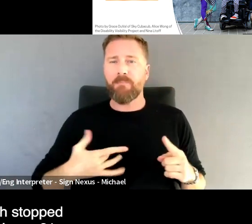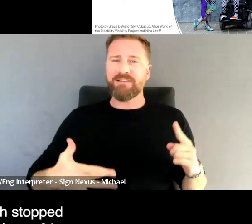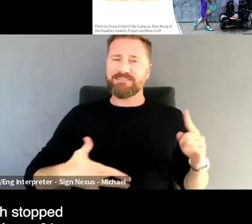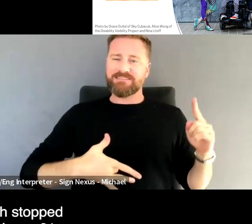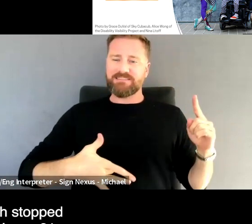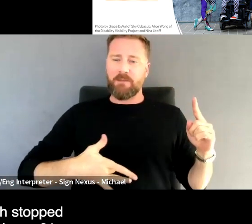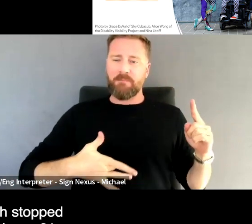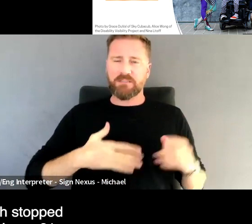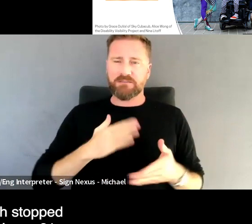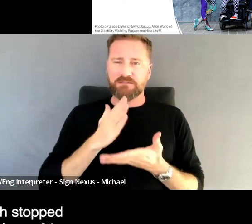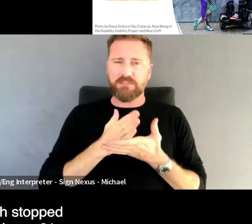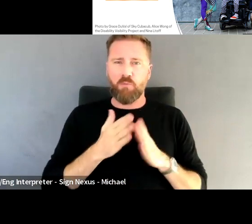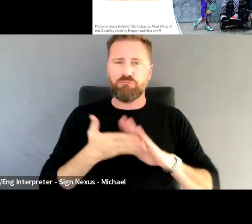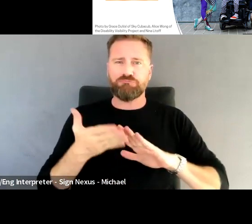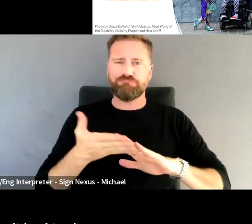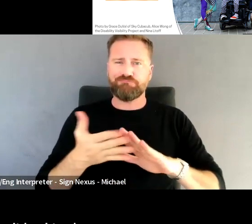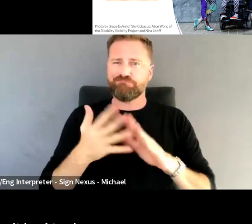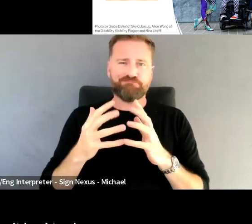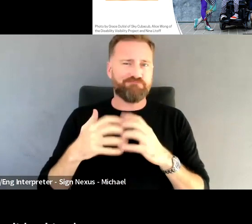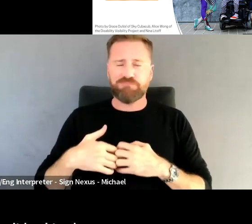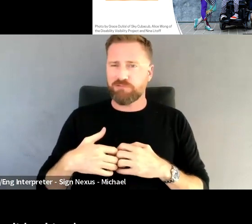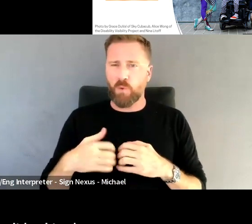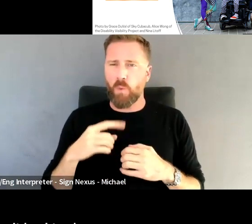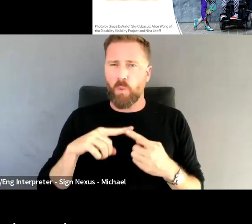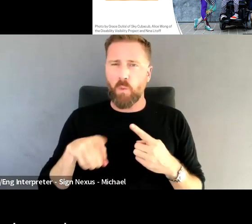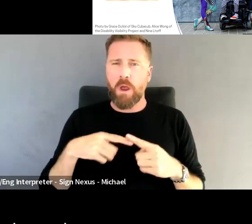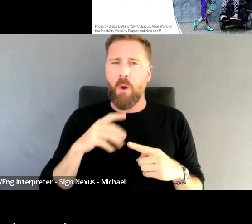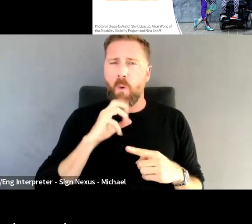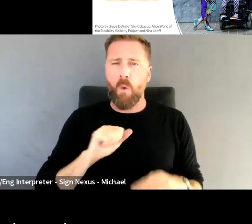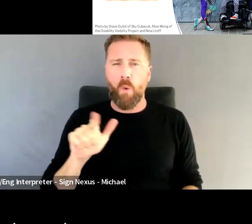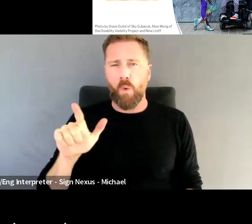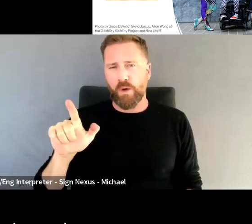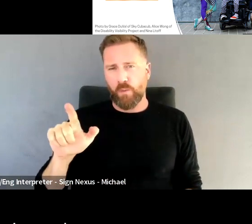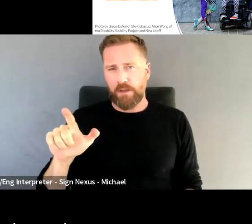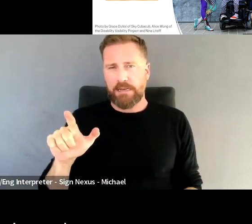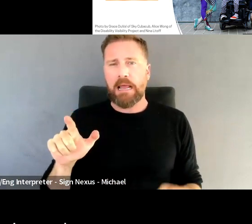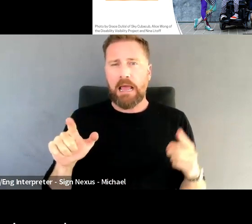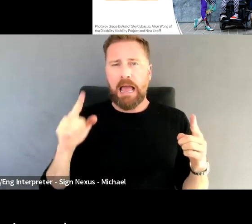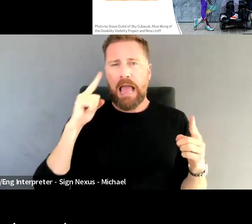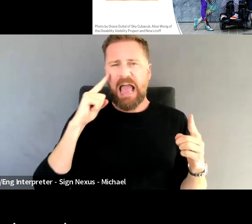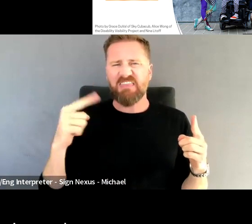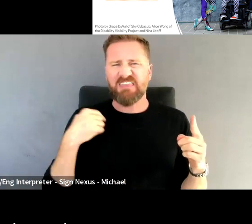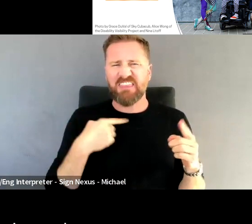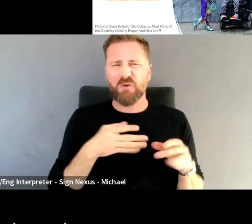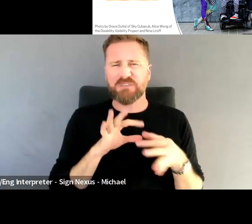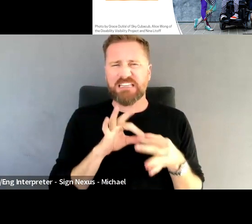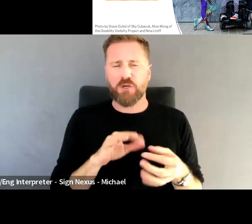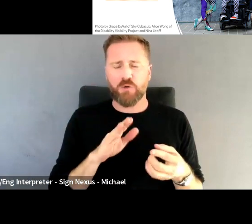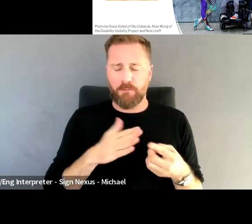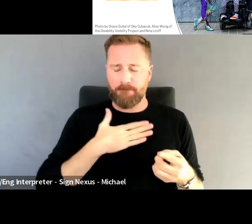when I was 21. Now I'm pretty sure it had to do with my polycystic ovarian syndrome.